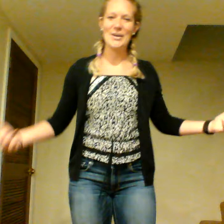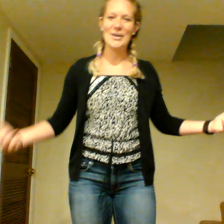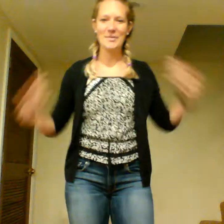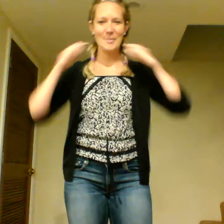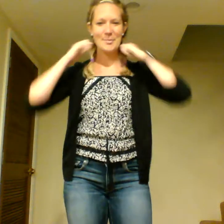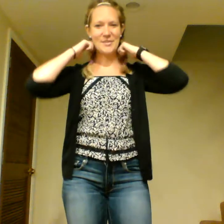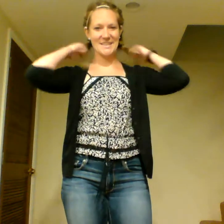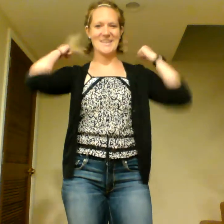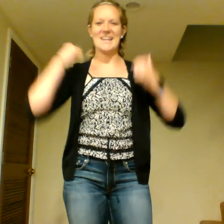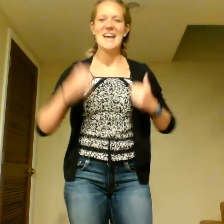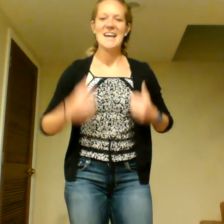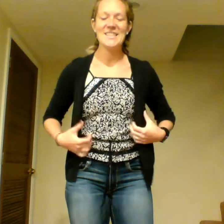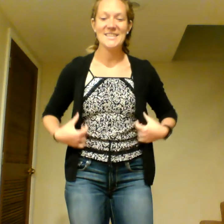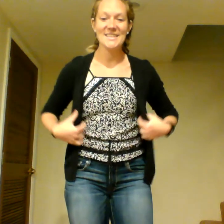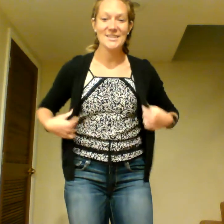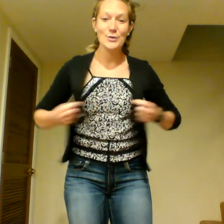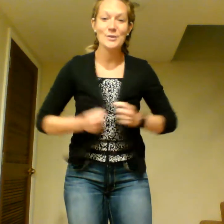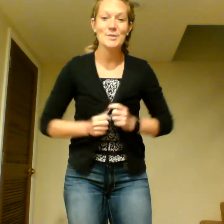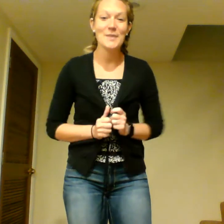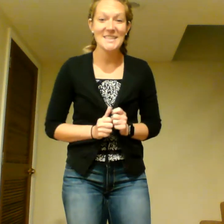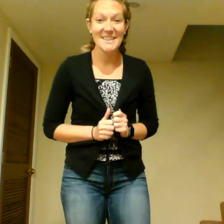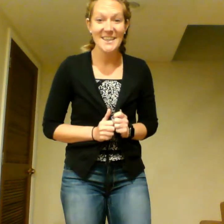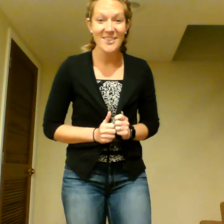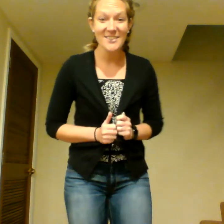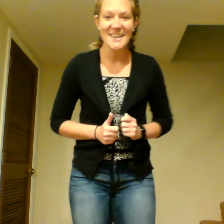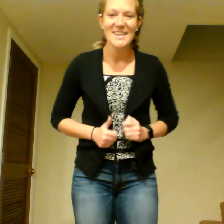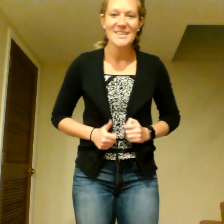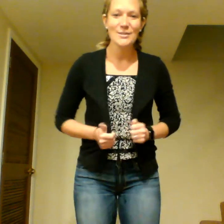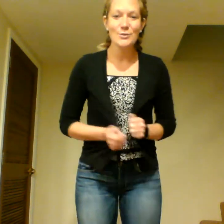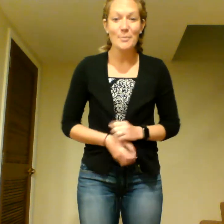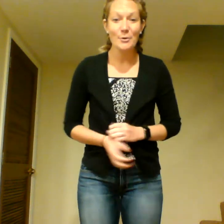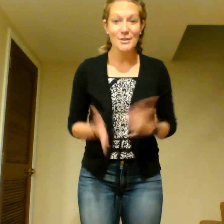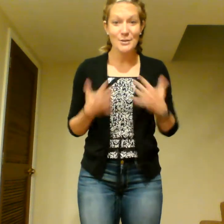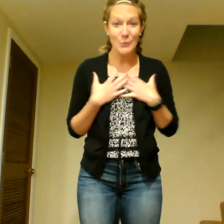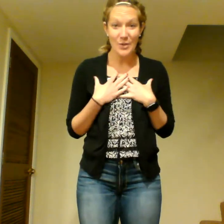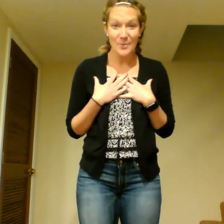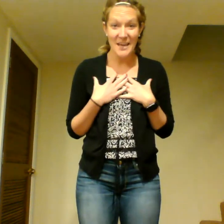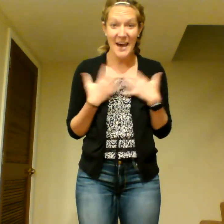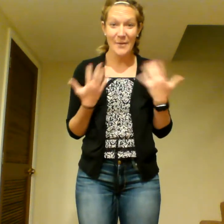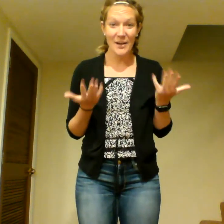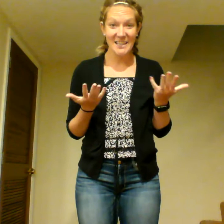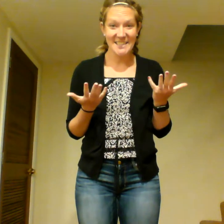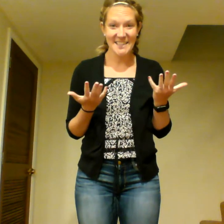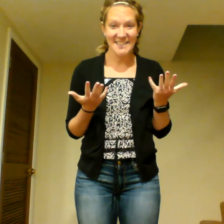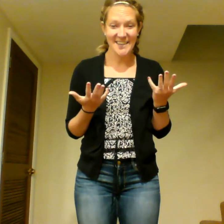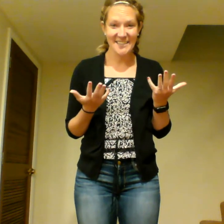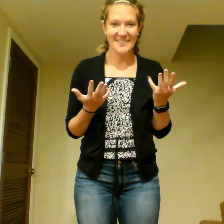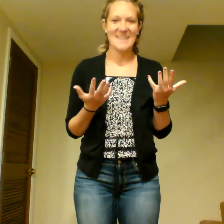Hope you remember this song. This is Dos Pesecitos, so do the motions with me while I sing the song. Ready?